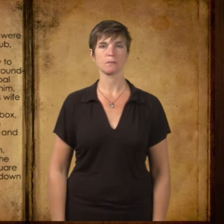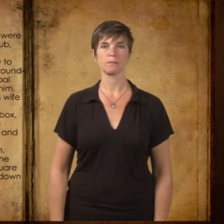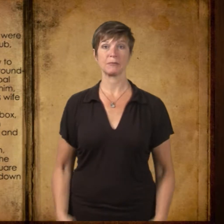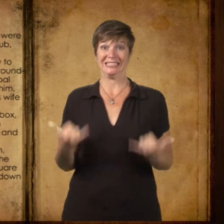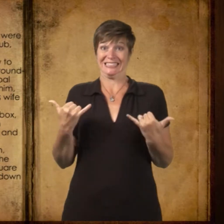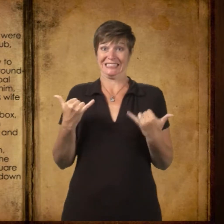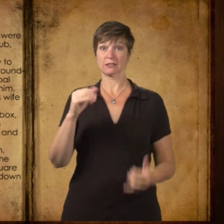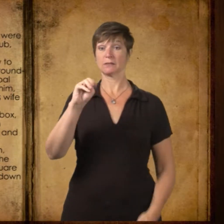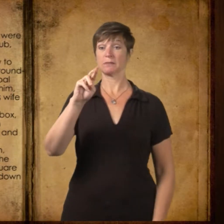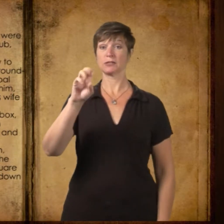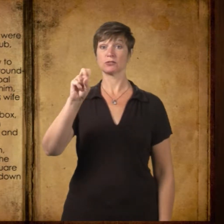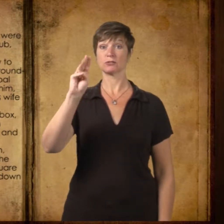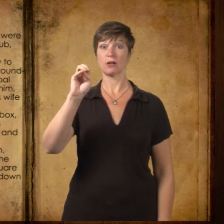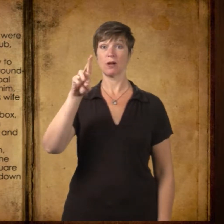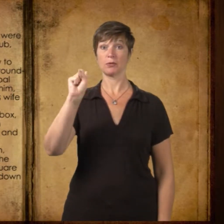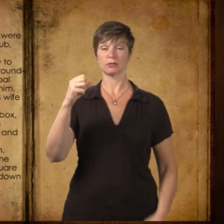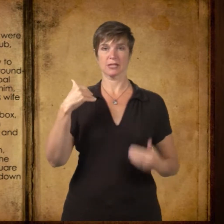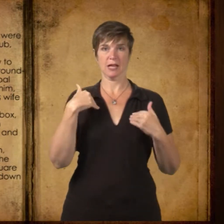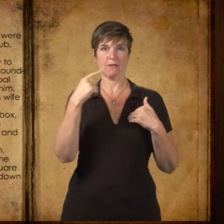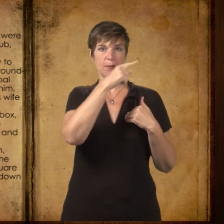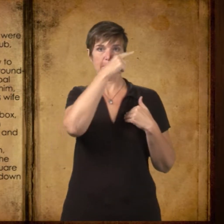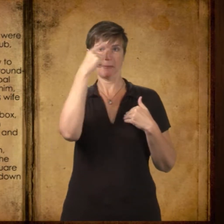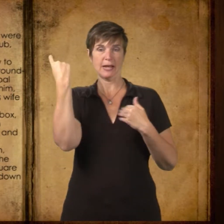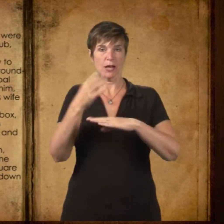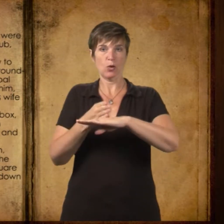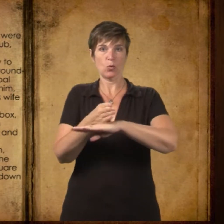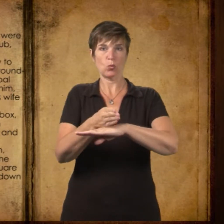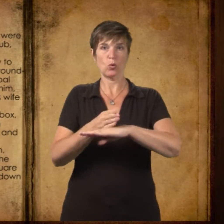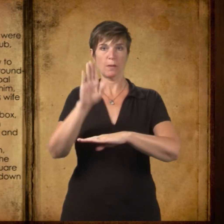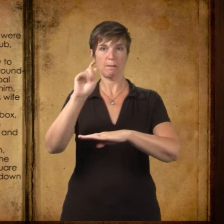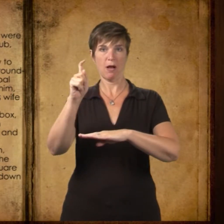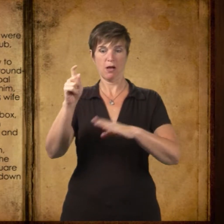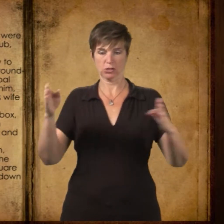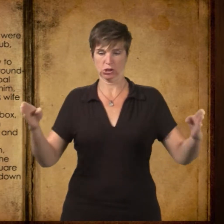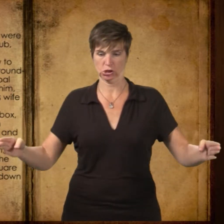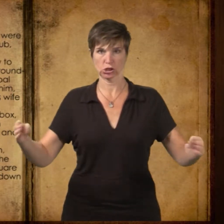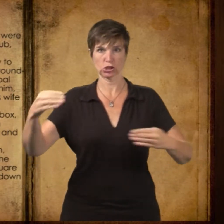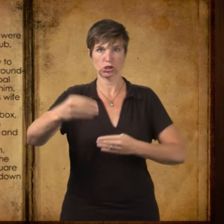When he arrived in the square, carrying the black wooden box,